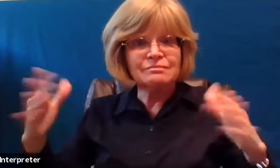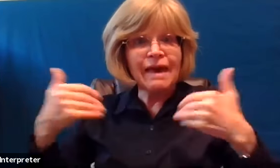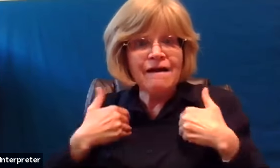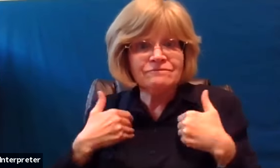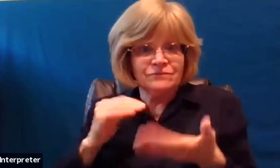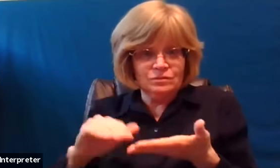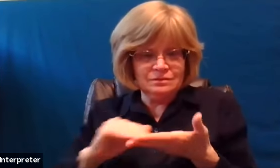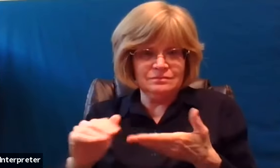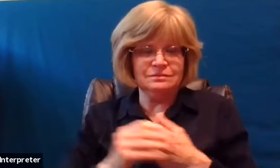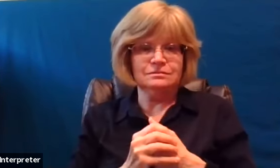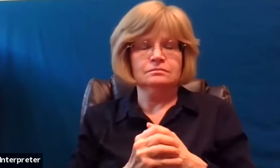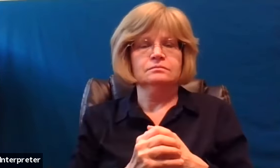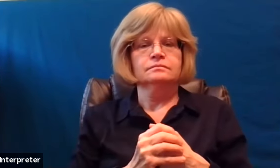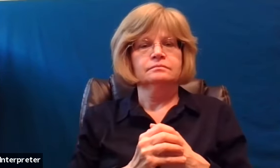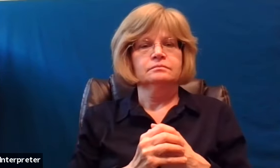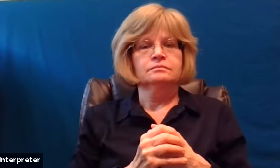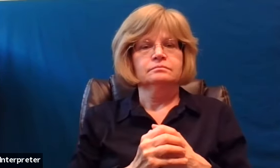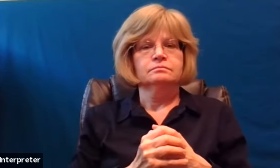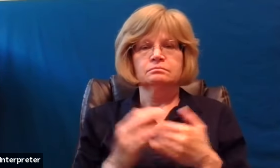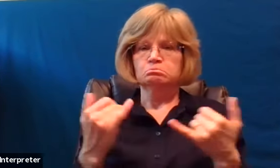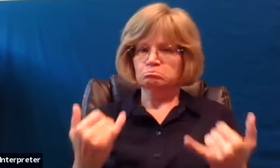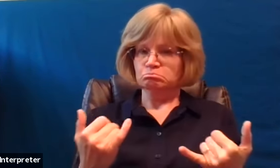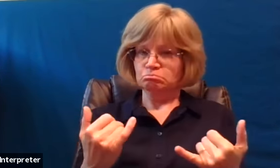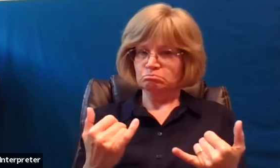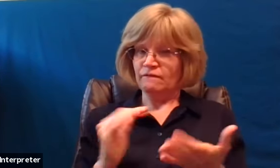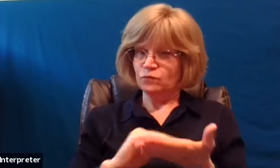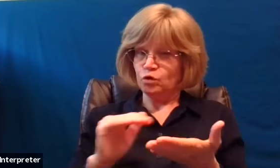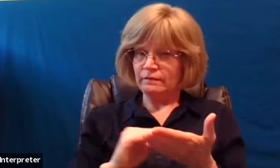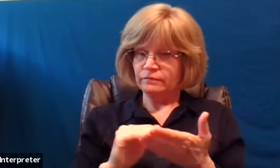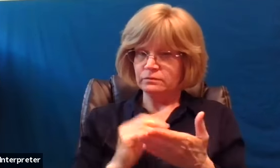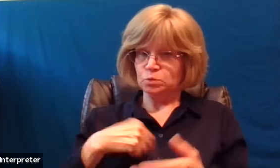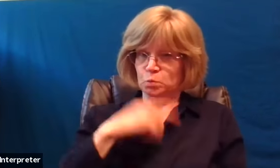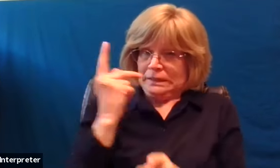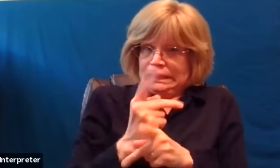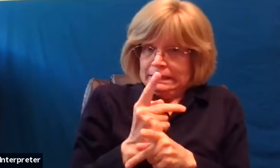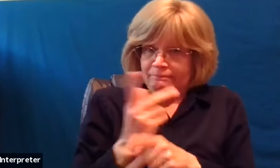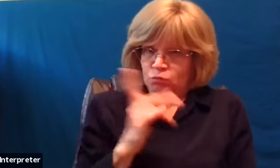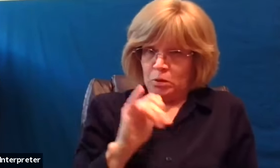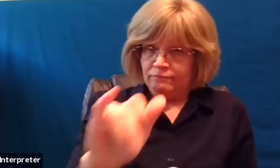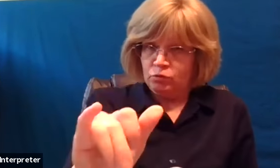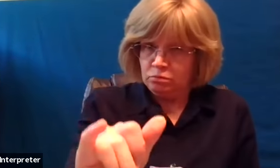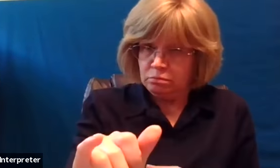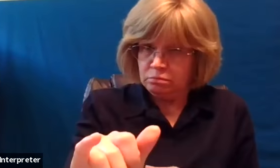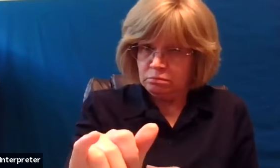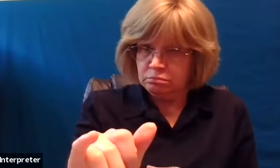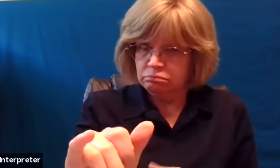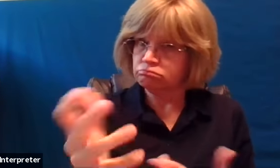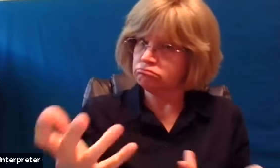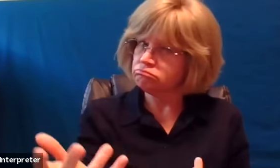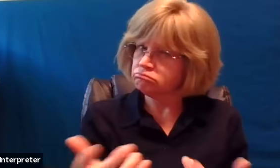forgiveness it ours is forever does forgiveness remain with us